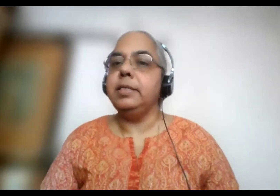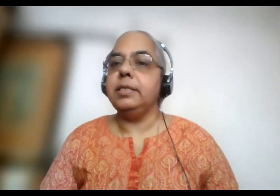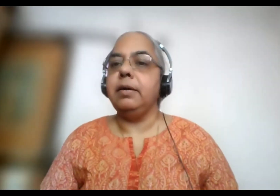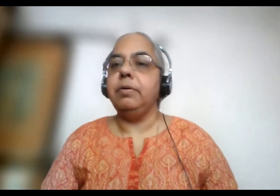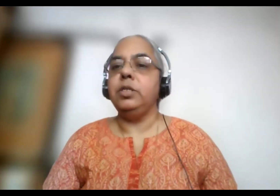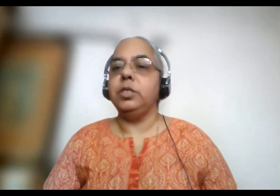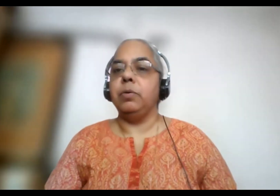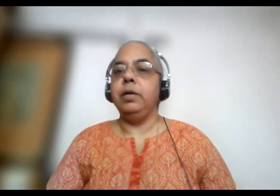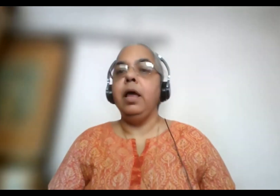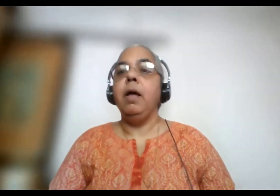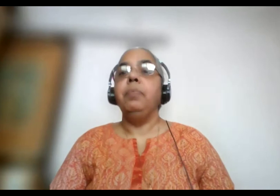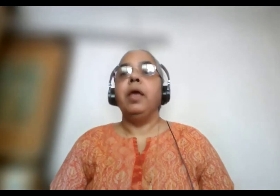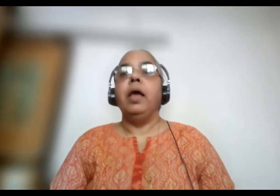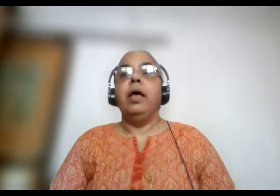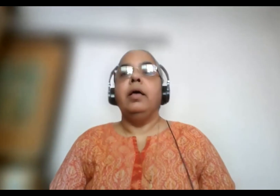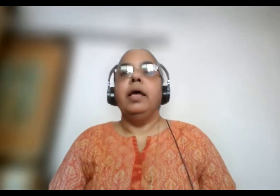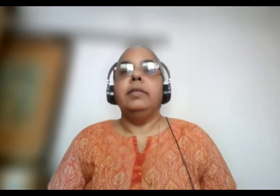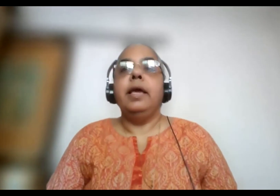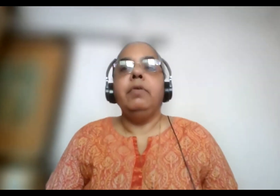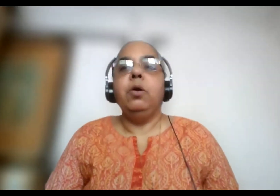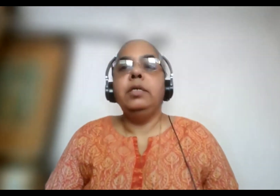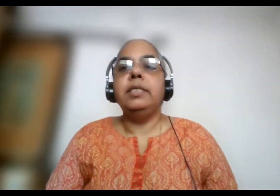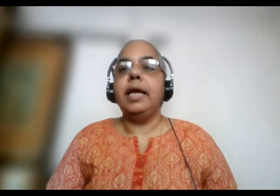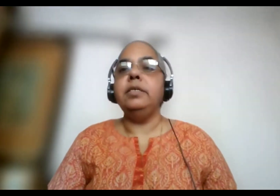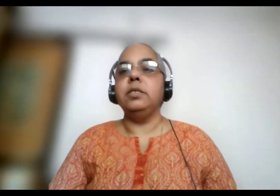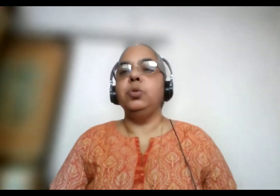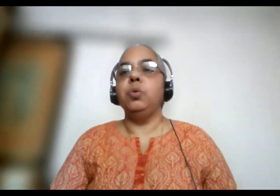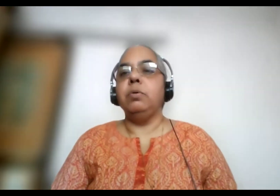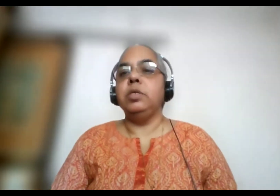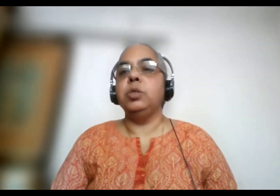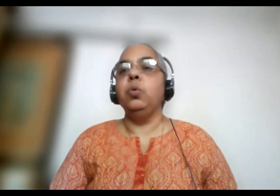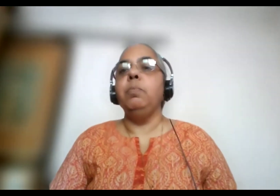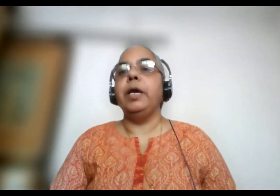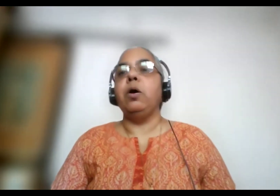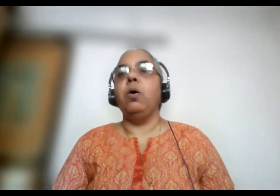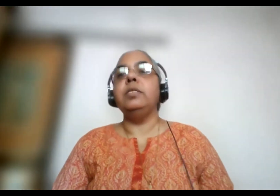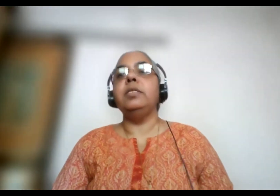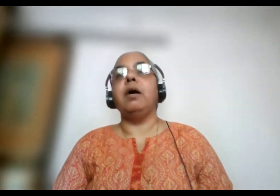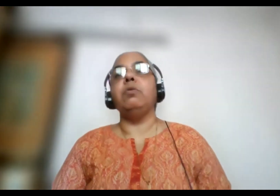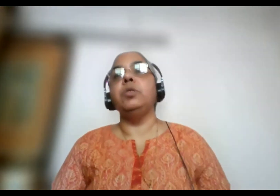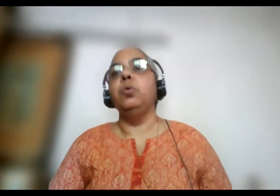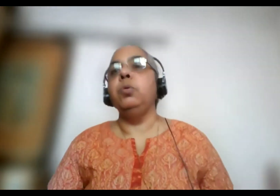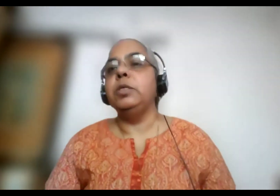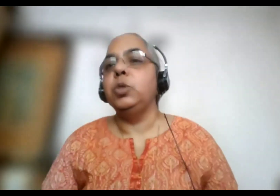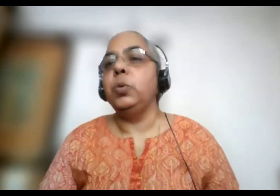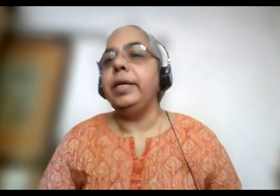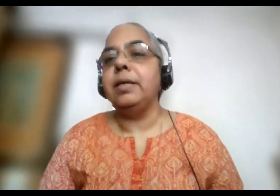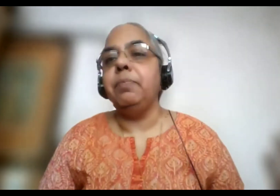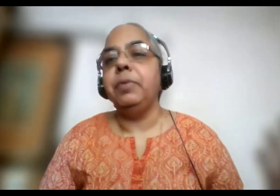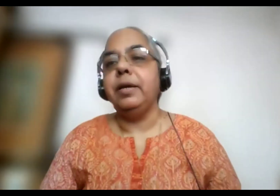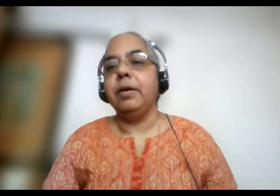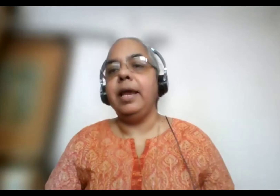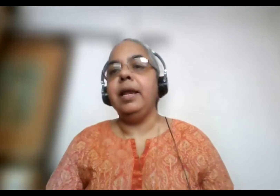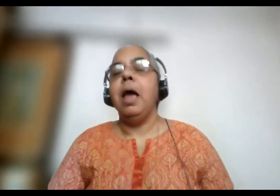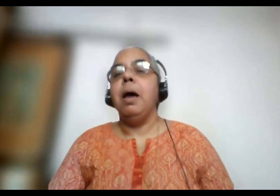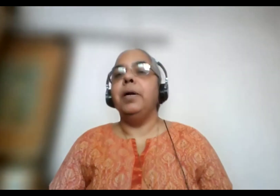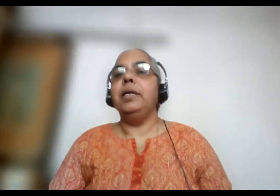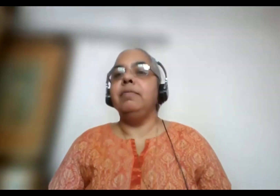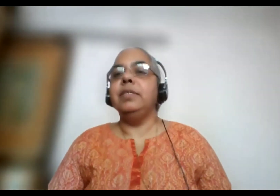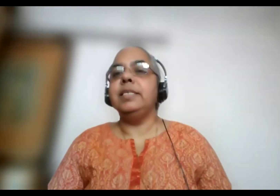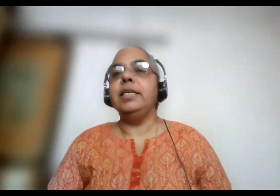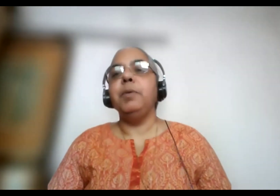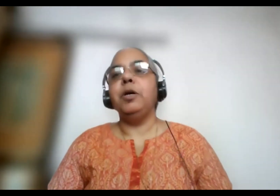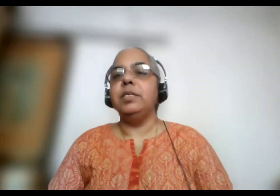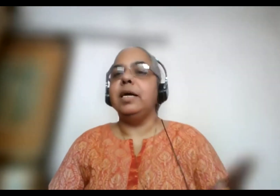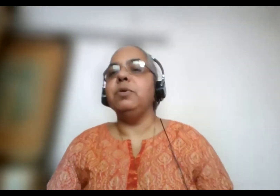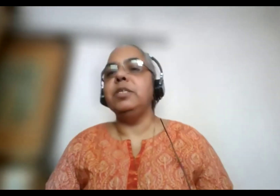nearly 600 children. They were not sent to our school because our school was doing something great, but